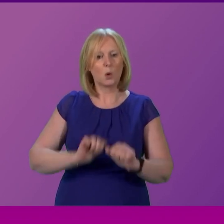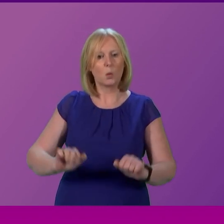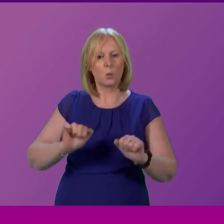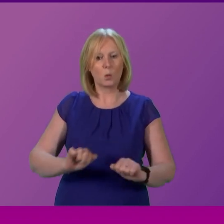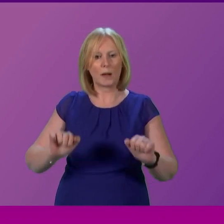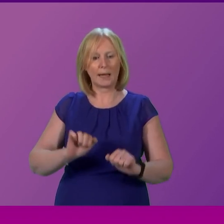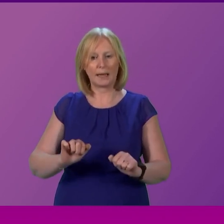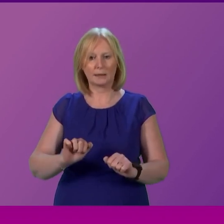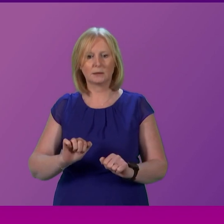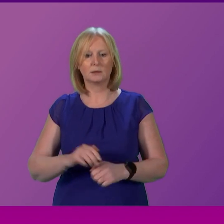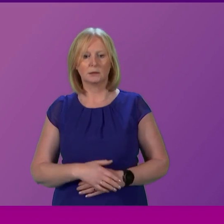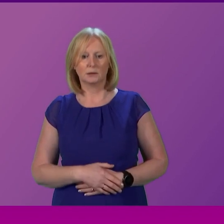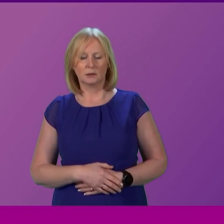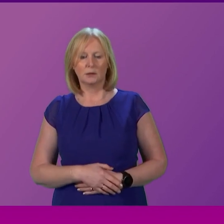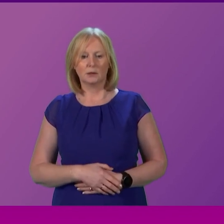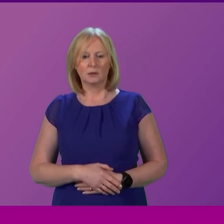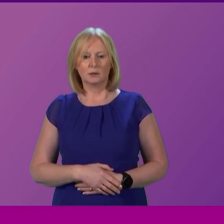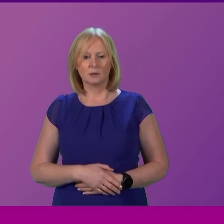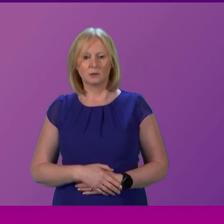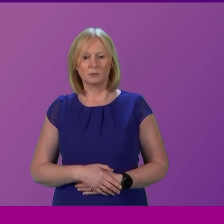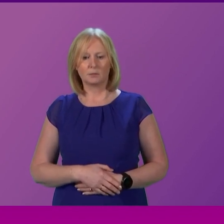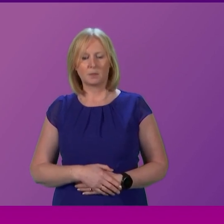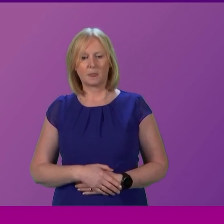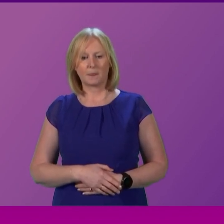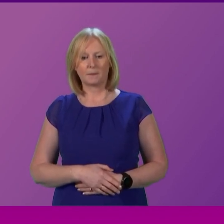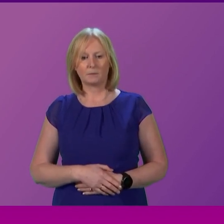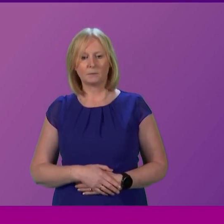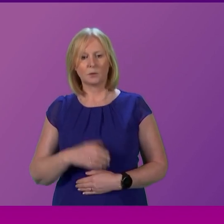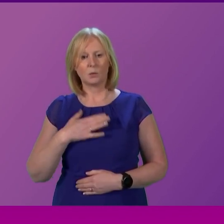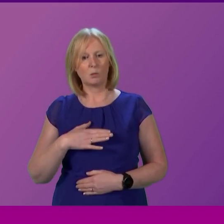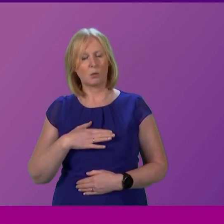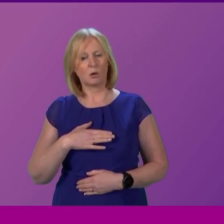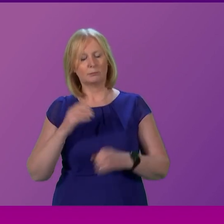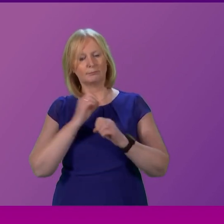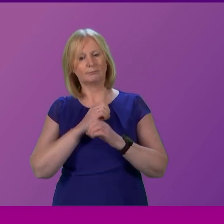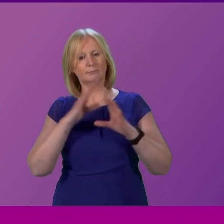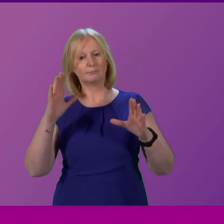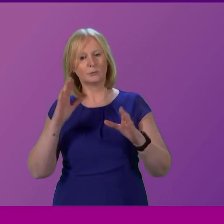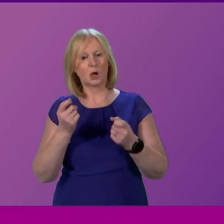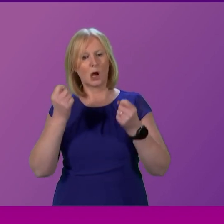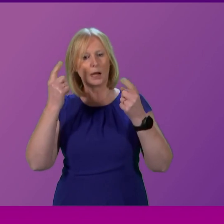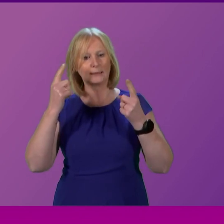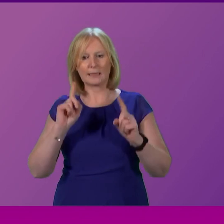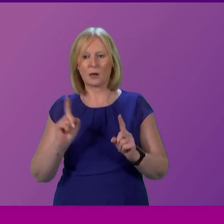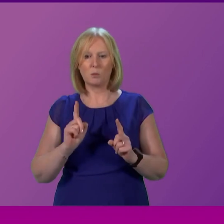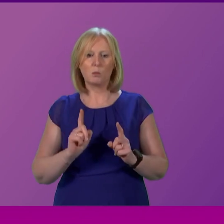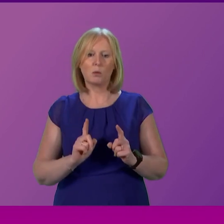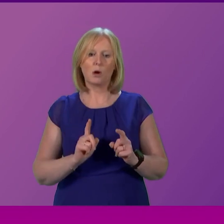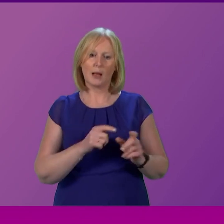I will take some time to consider what Alex Cole Hamilton has said so that we can truly understand the true picture of those that have come to